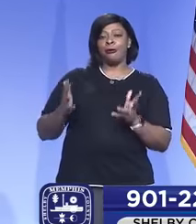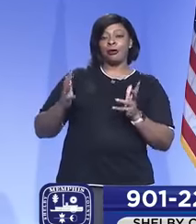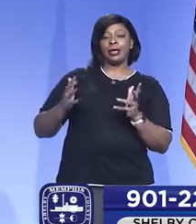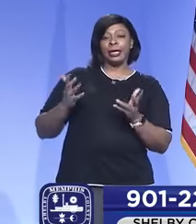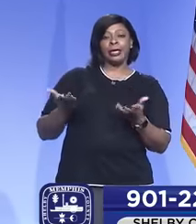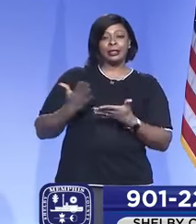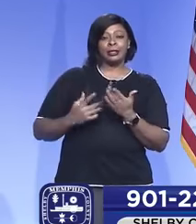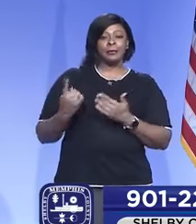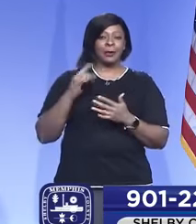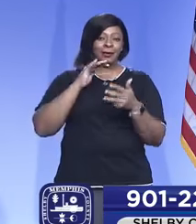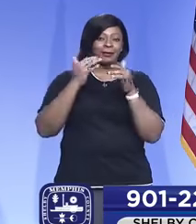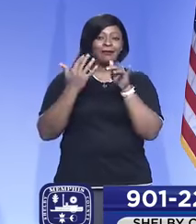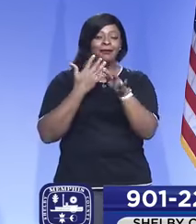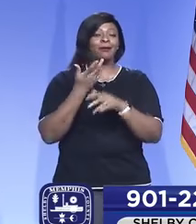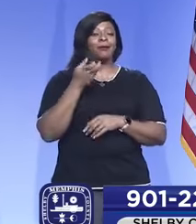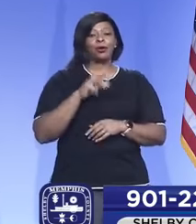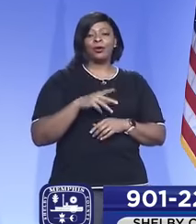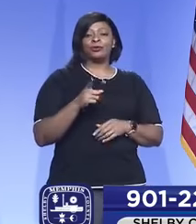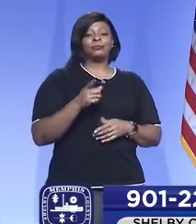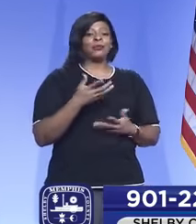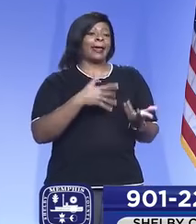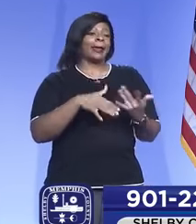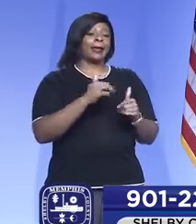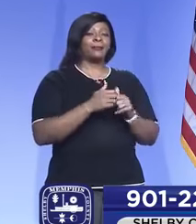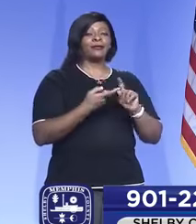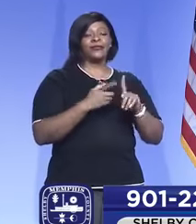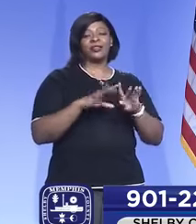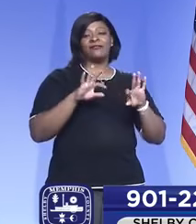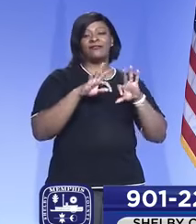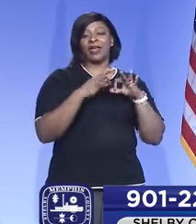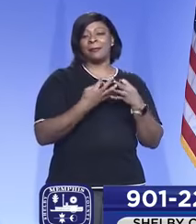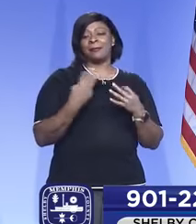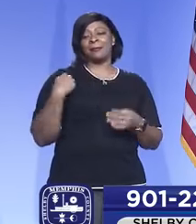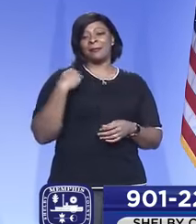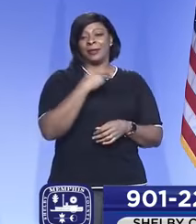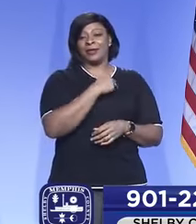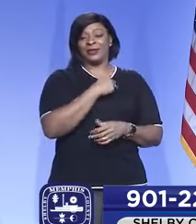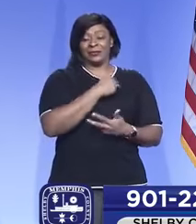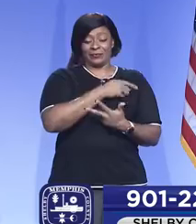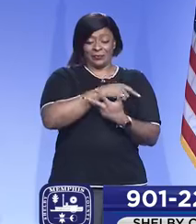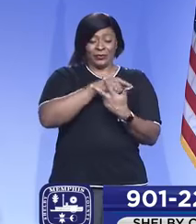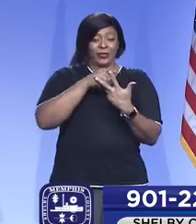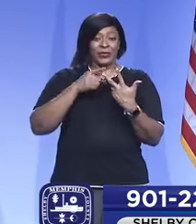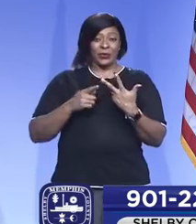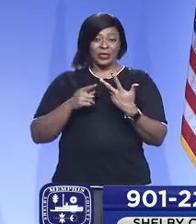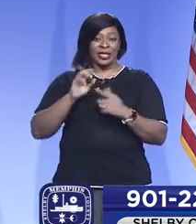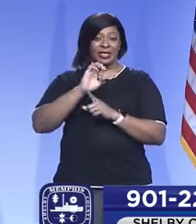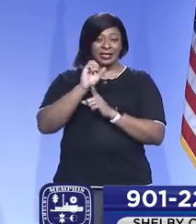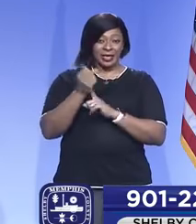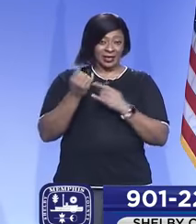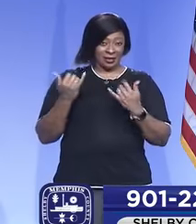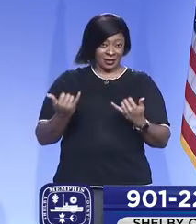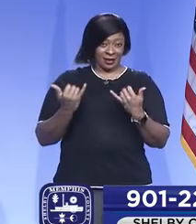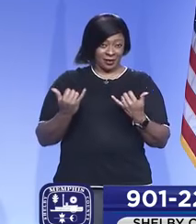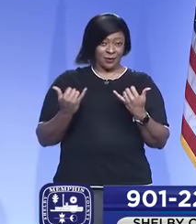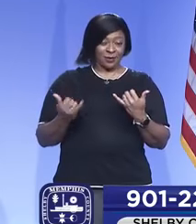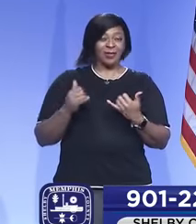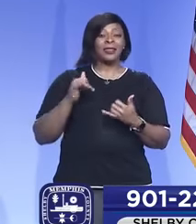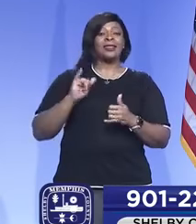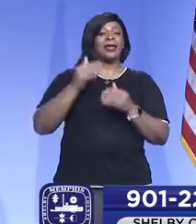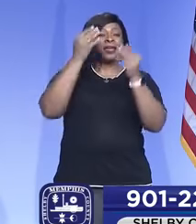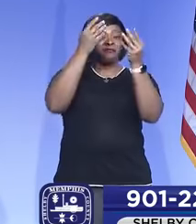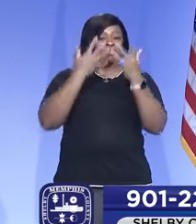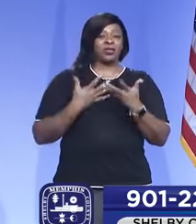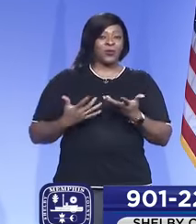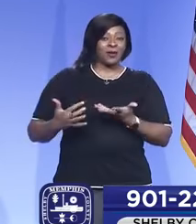someone. Or you're just hanging out with friends or family members. Those are the kinds of settings right now that the information